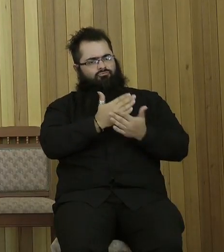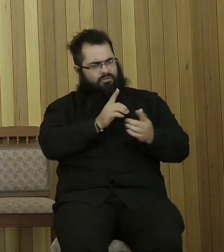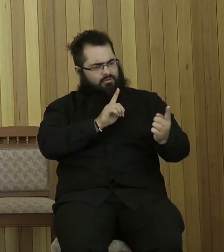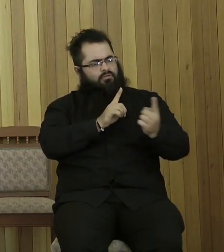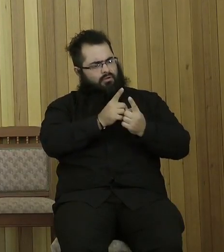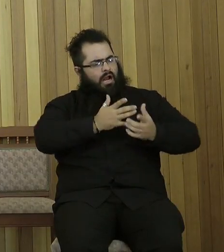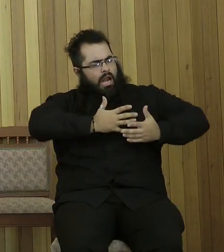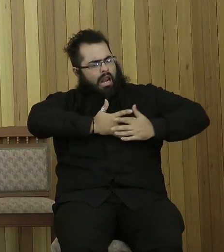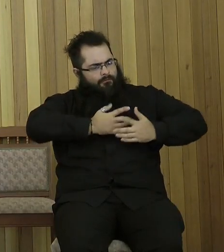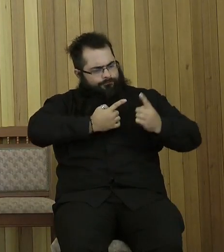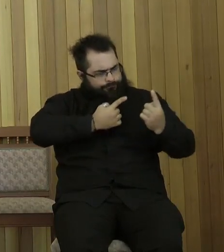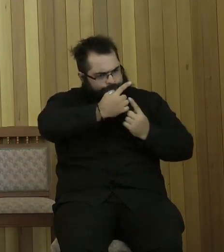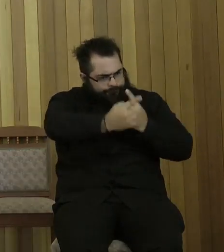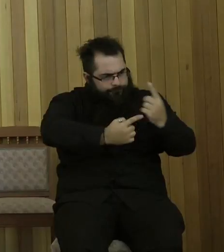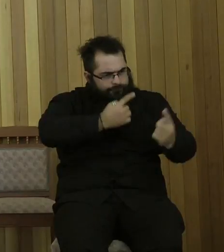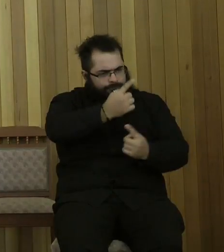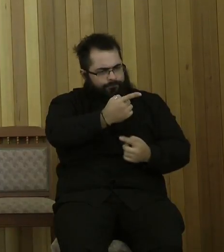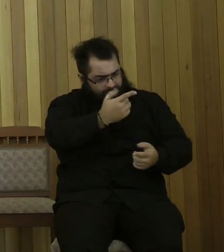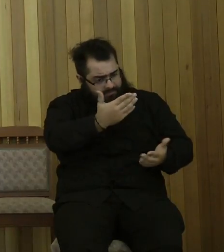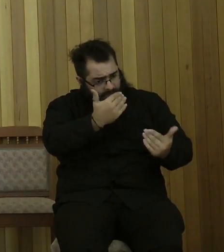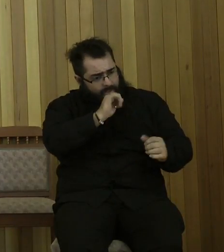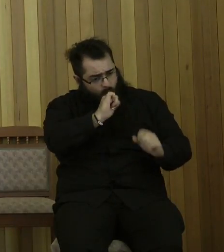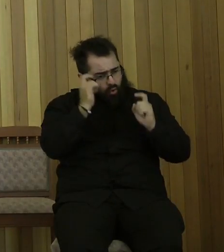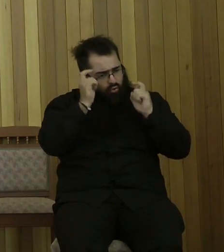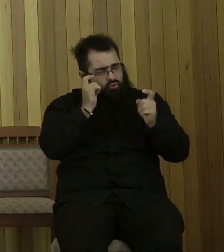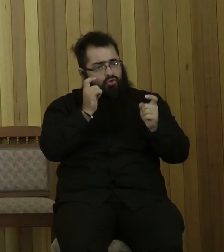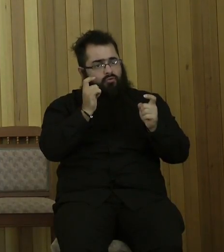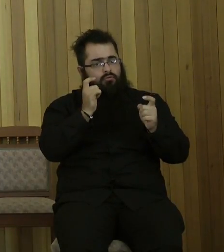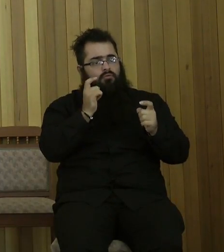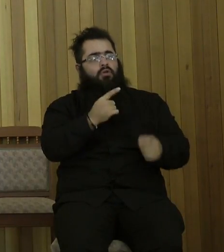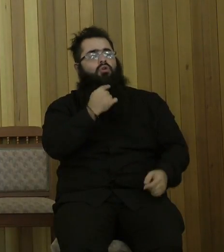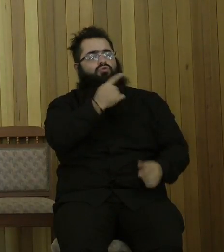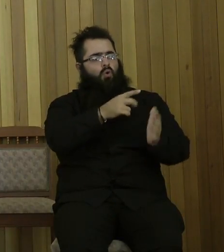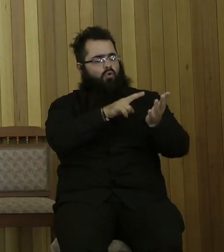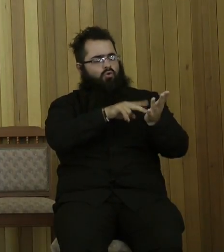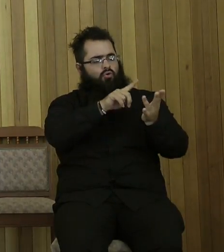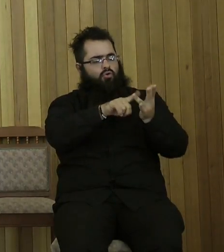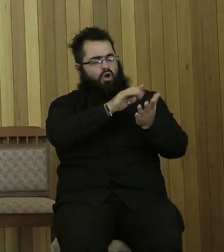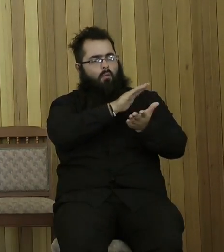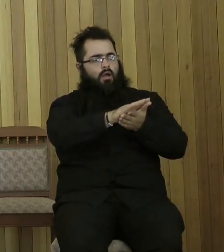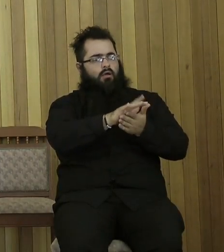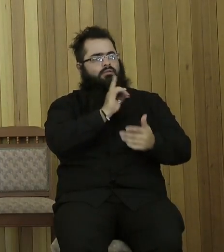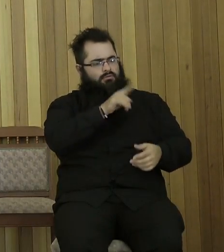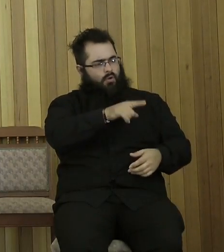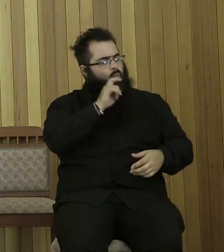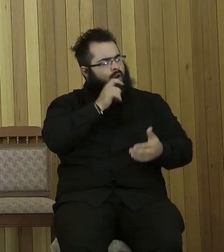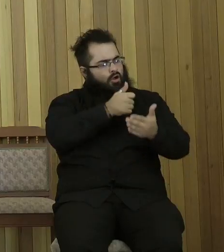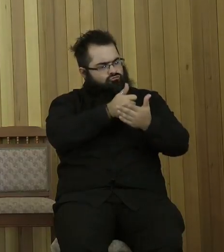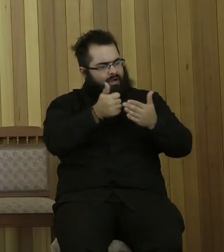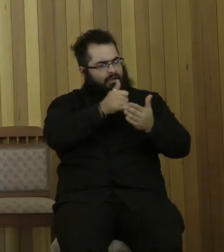his people's concerns. To Noah, he gave the assurance of regular seasons. He didn't know that. 822, Genesis